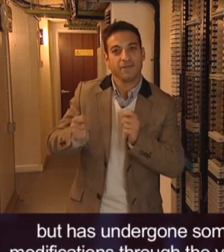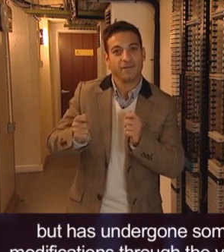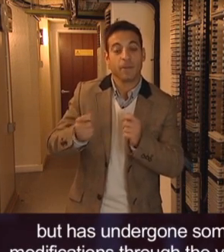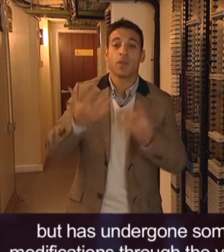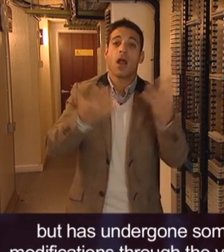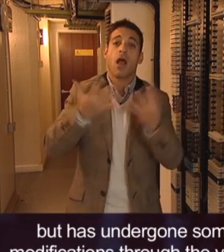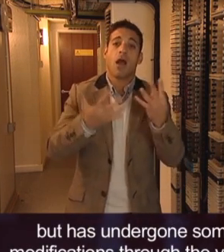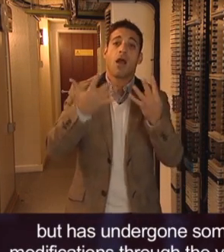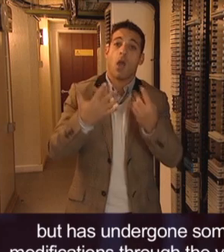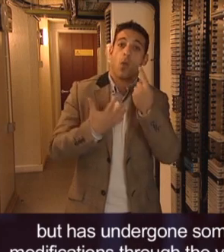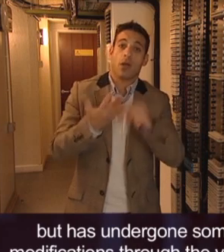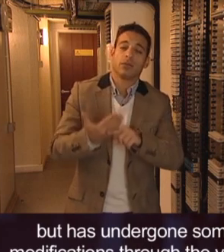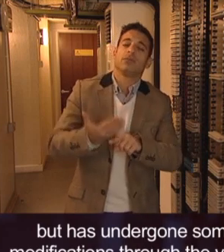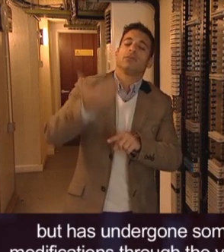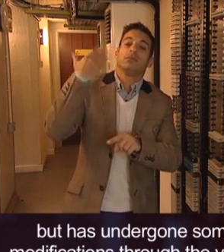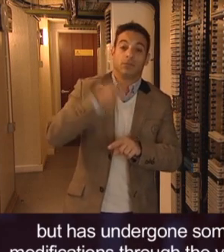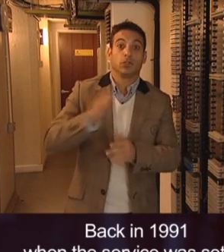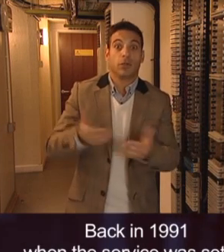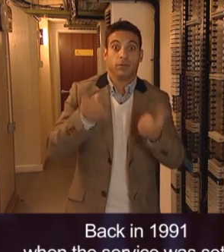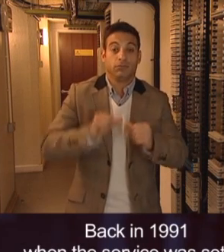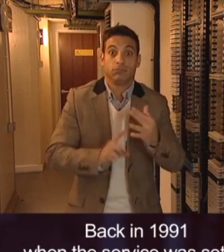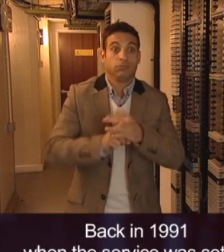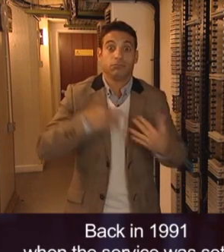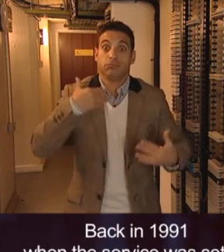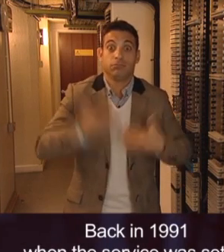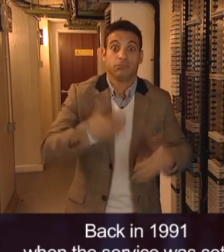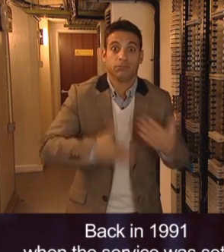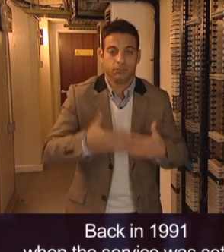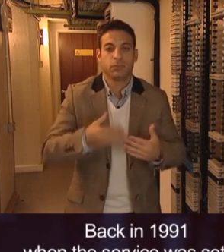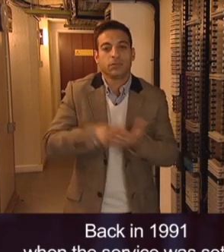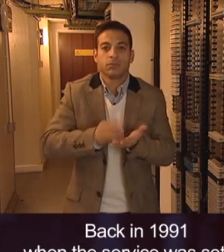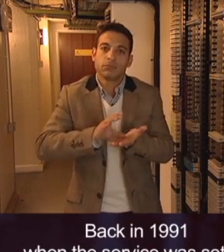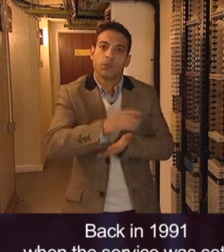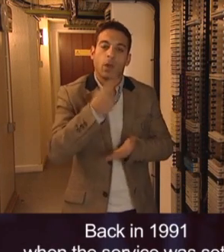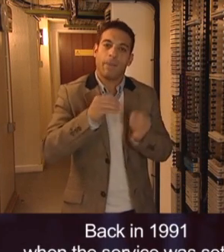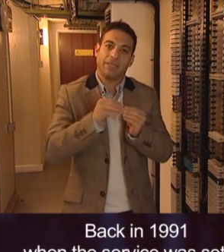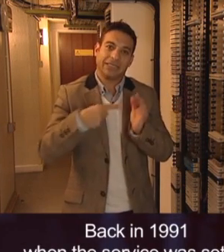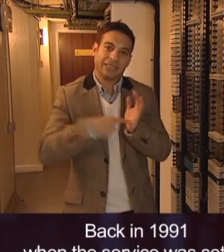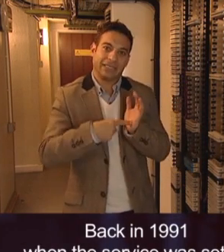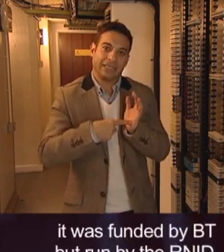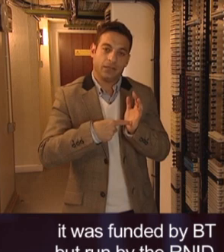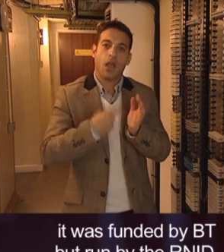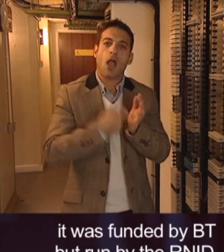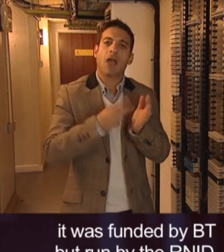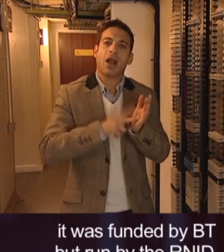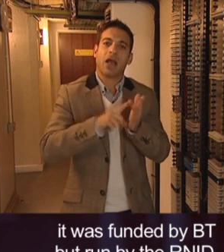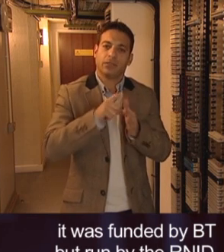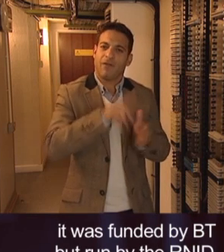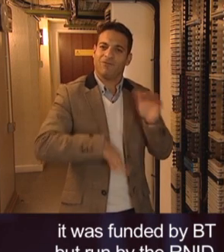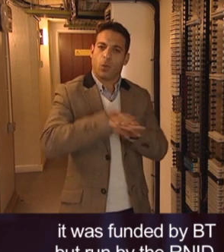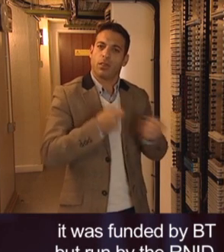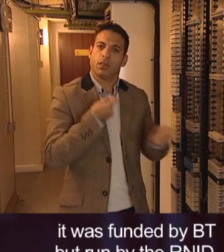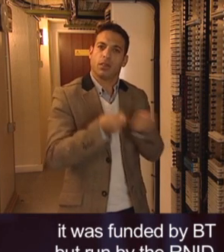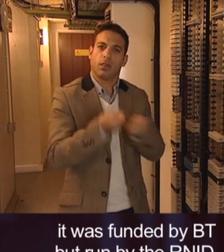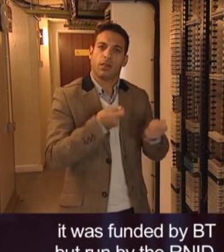modifications through the years. Back in 1991 when the service was set up it was funded by BT